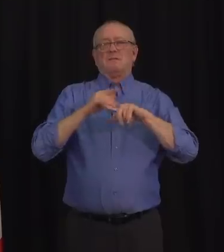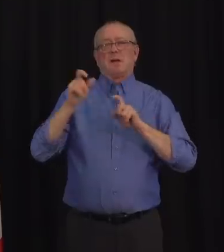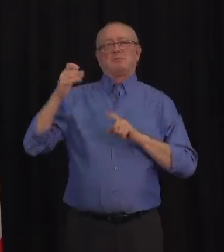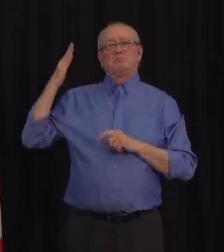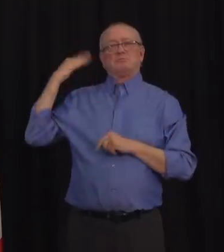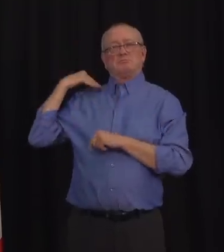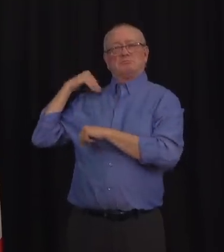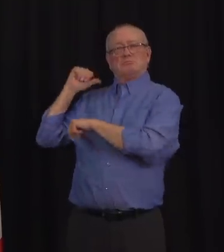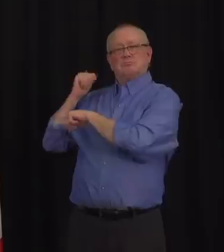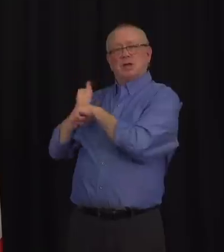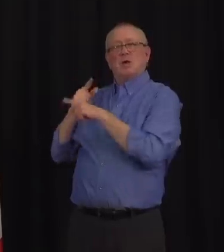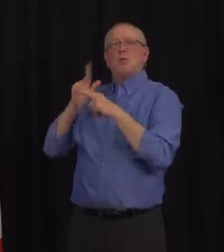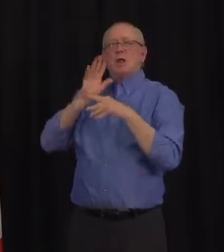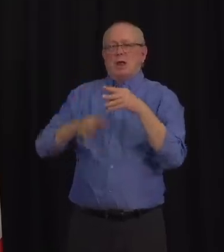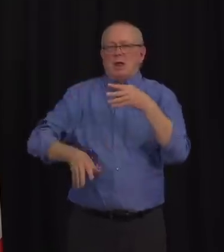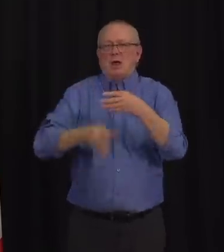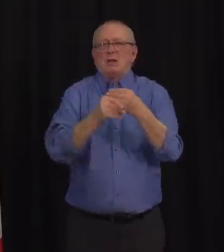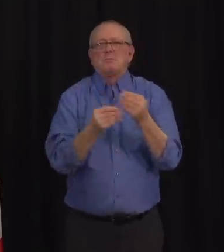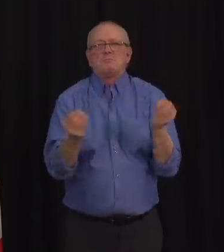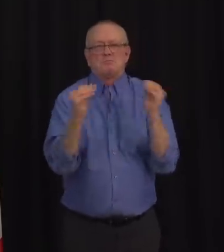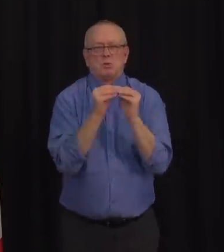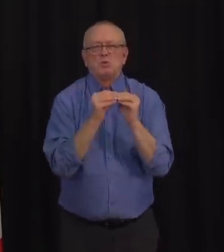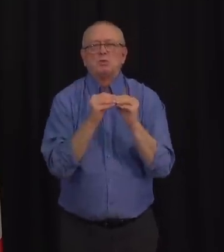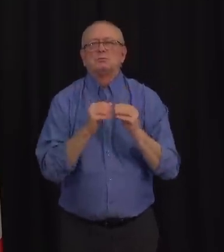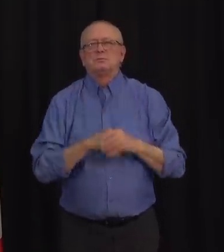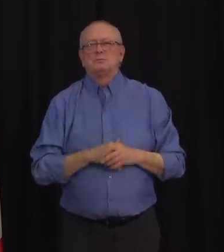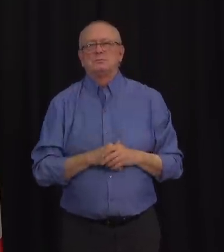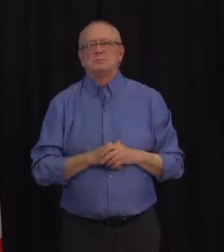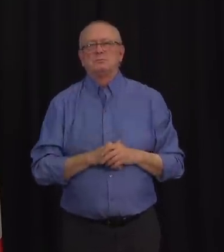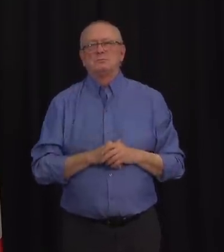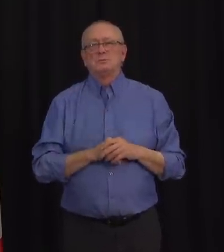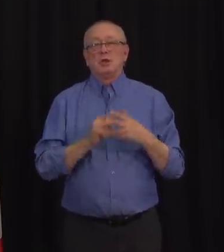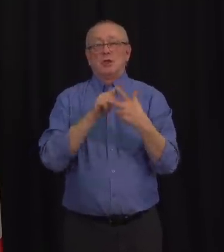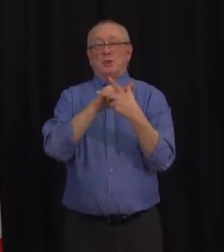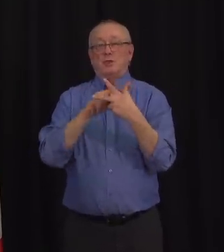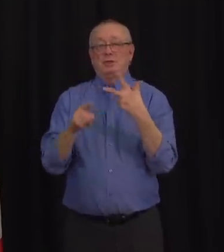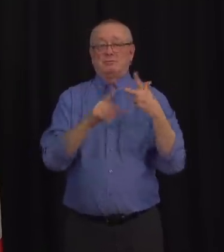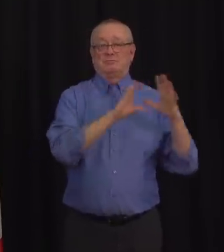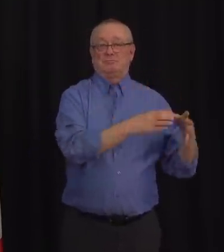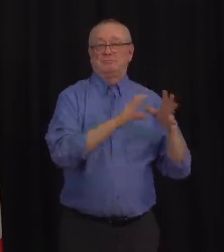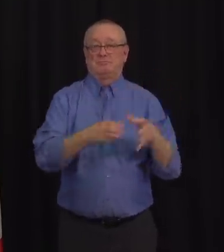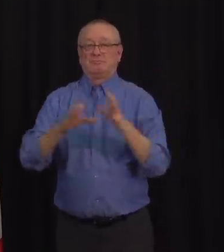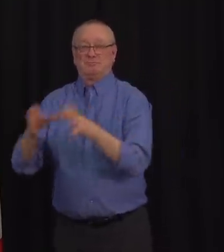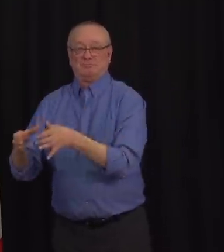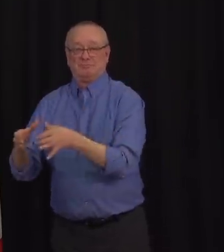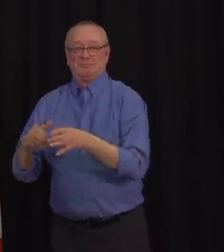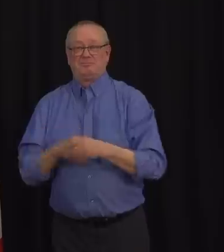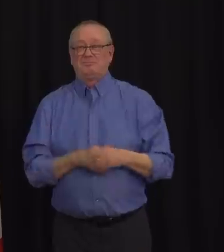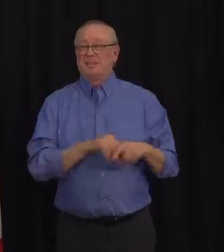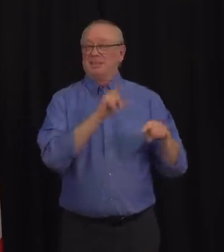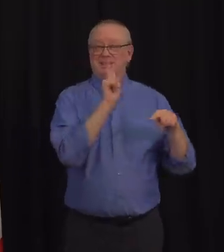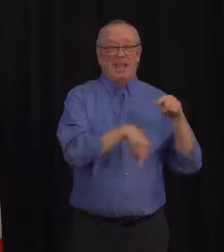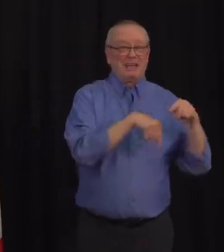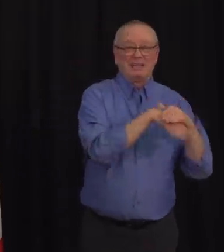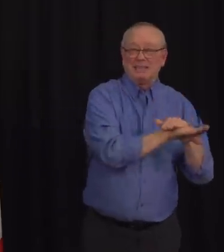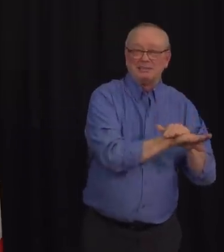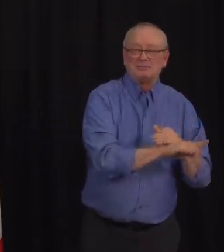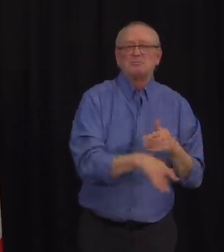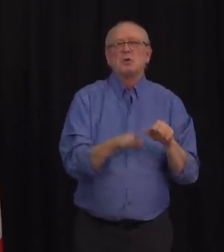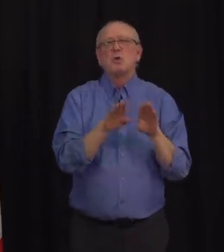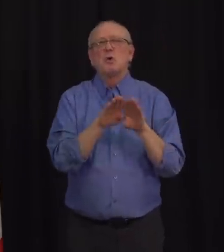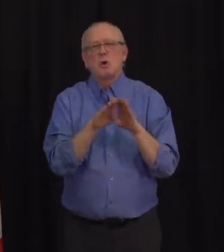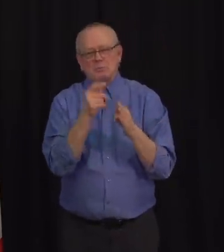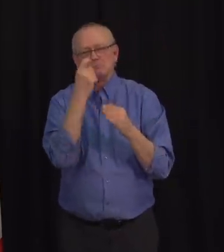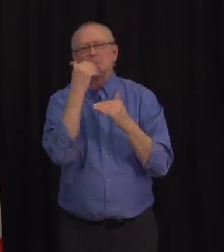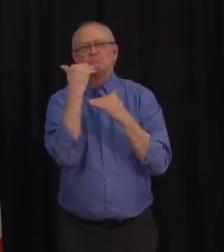Alberta. These restrictions fall, as Premier said, into three categories. Closed, open with restrictions, and